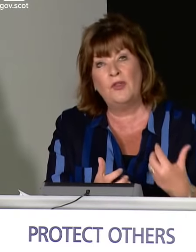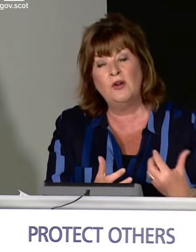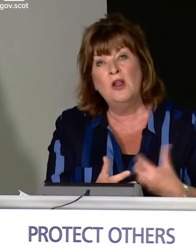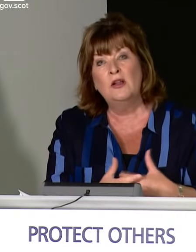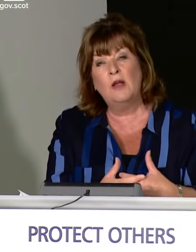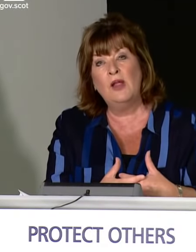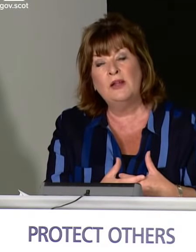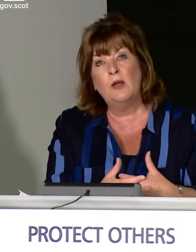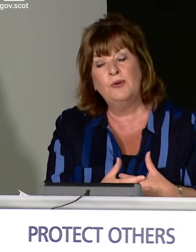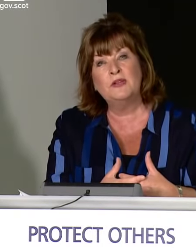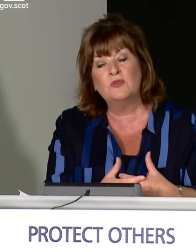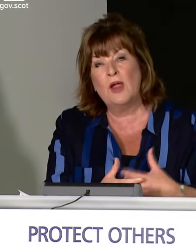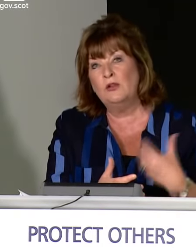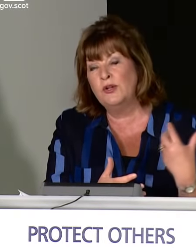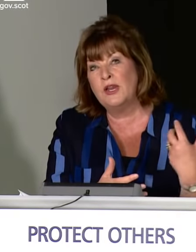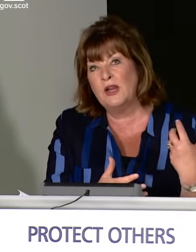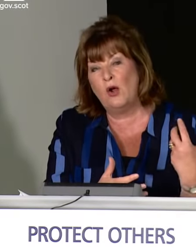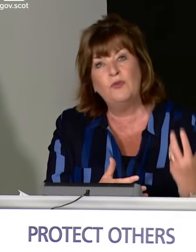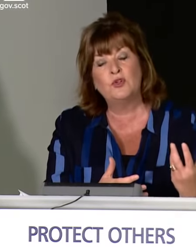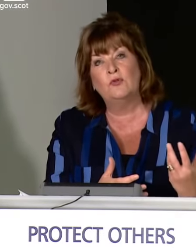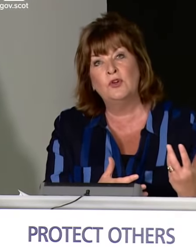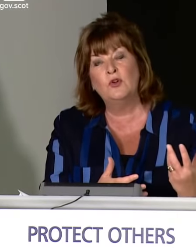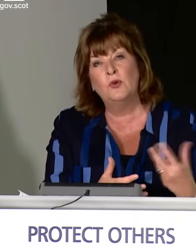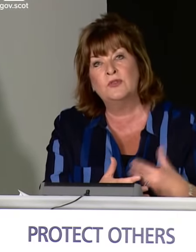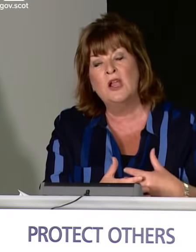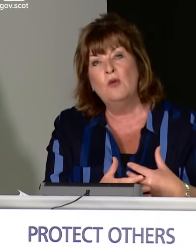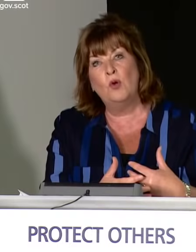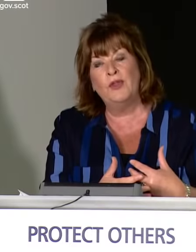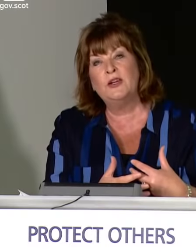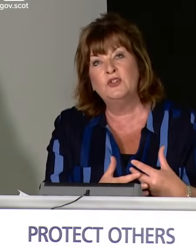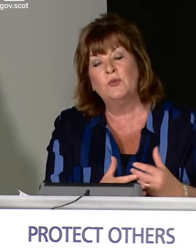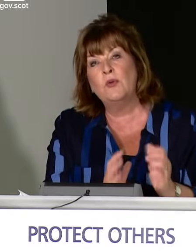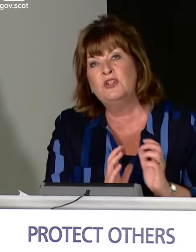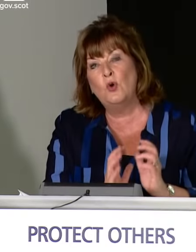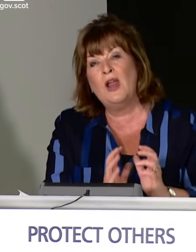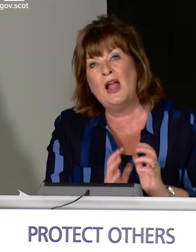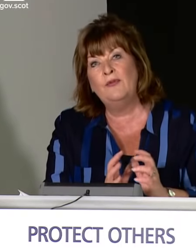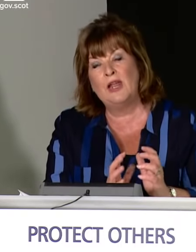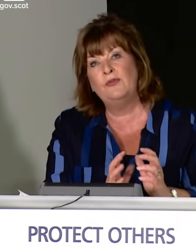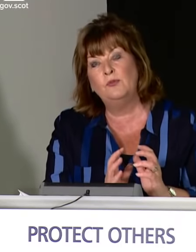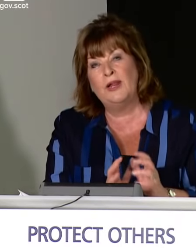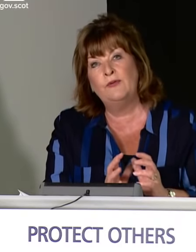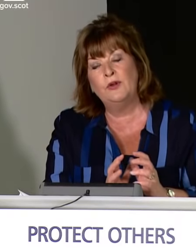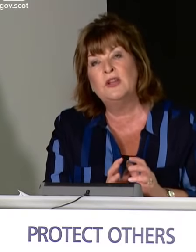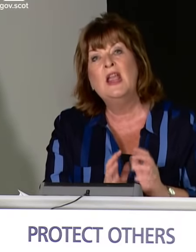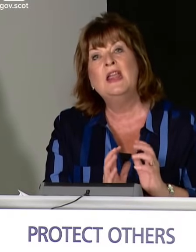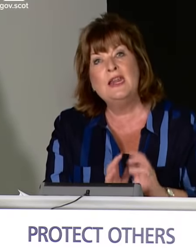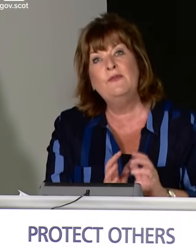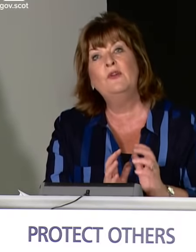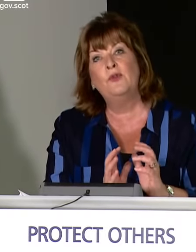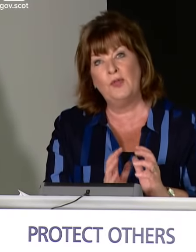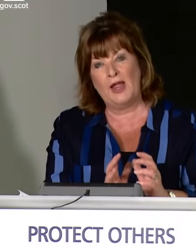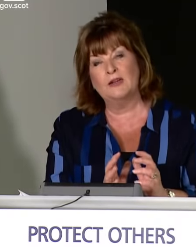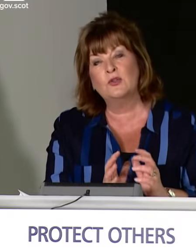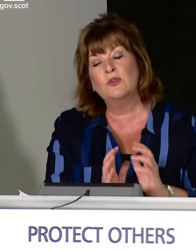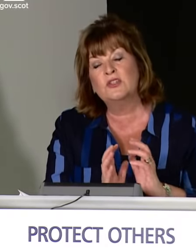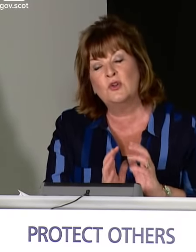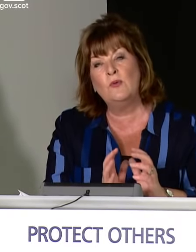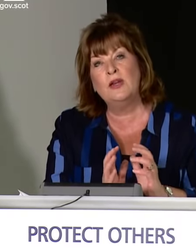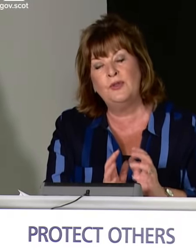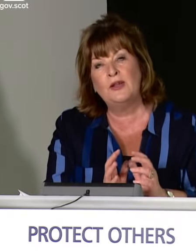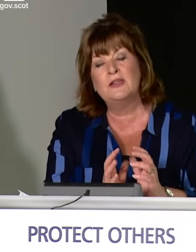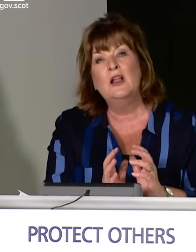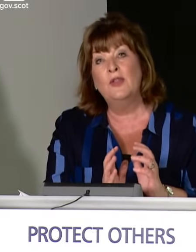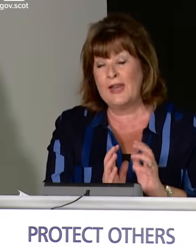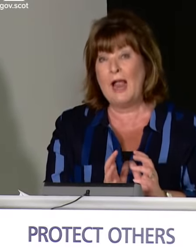forward. There are other companies as well looking at offshore renewables, what they can do. But we don't have a level playing field even for that. So